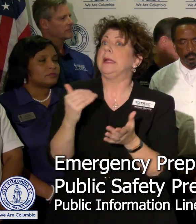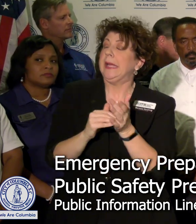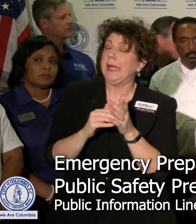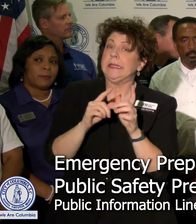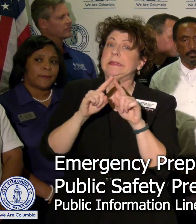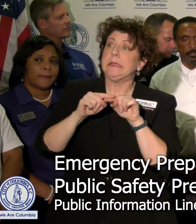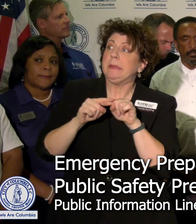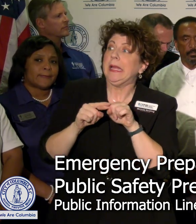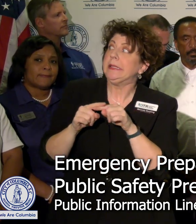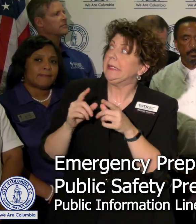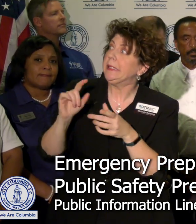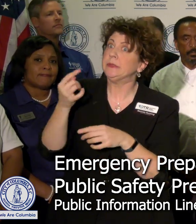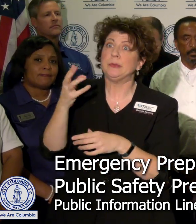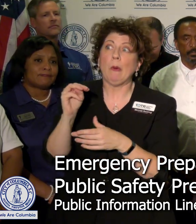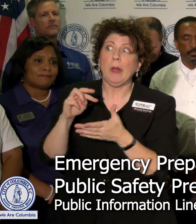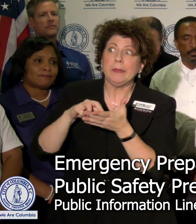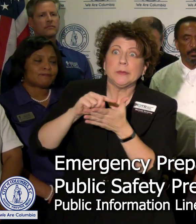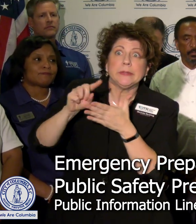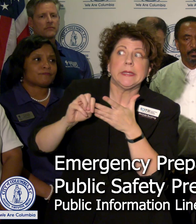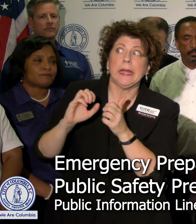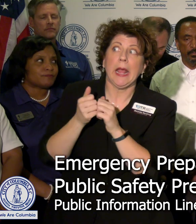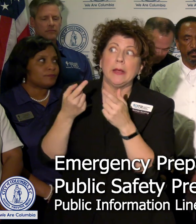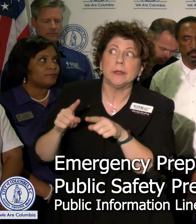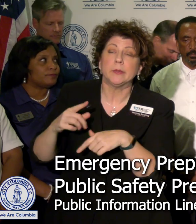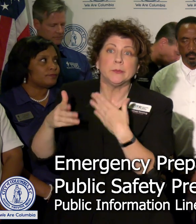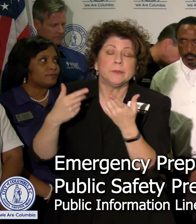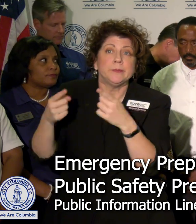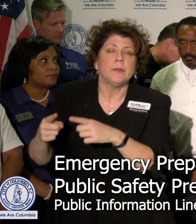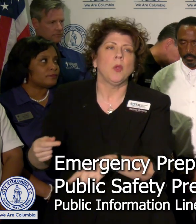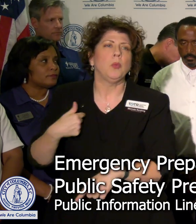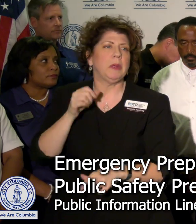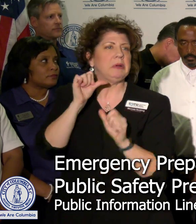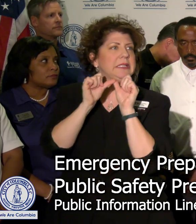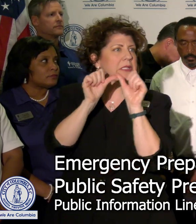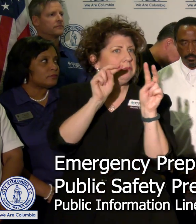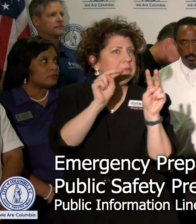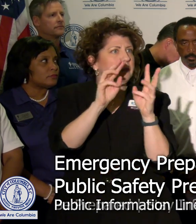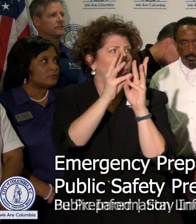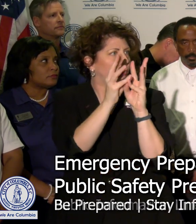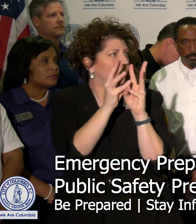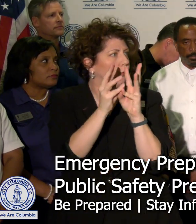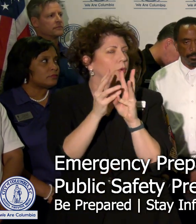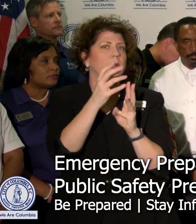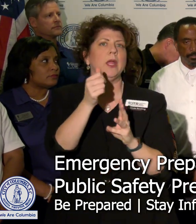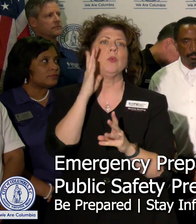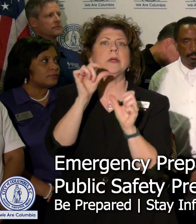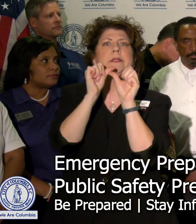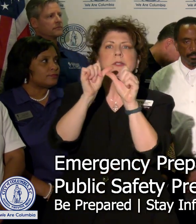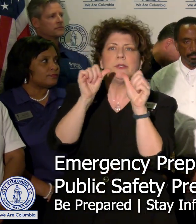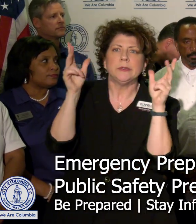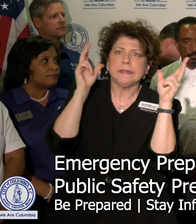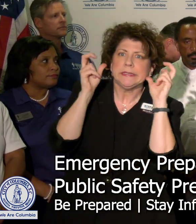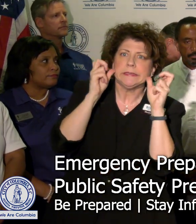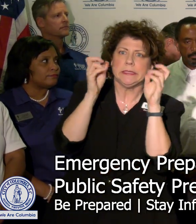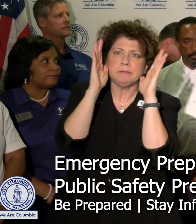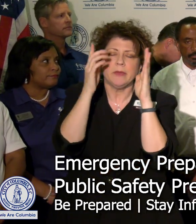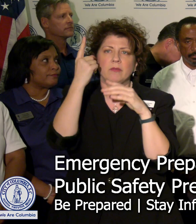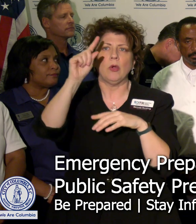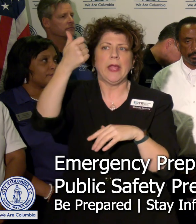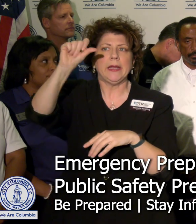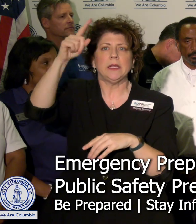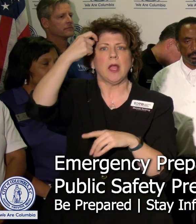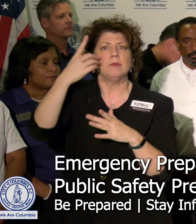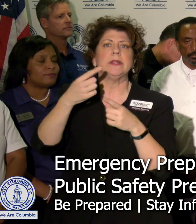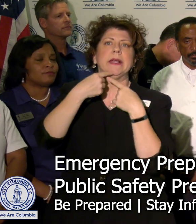on the impact of the storm over the weekend we'll continue to monitor the weather and listening for any updates from the governor's office